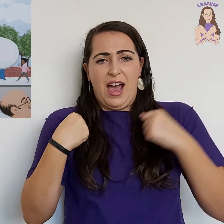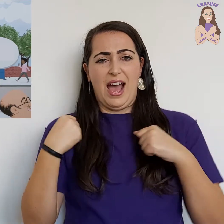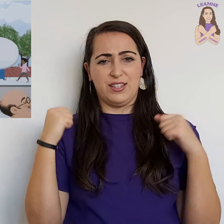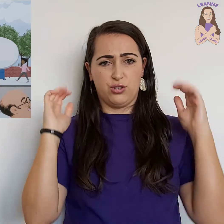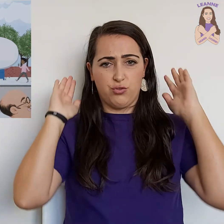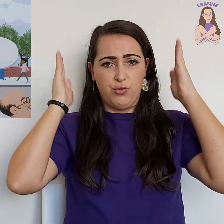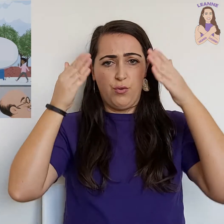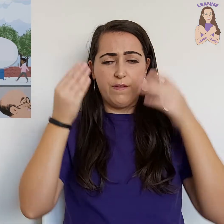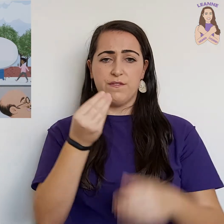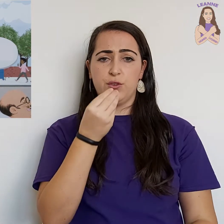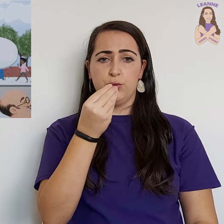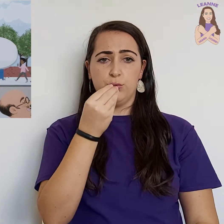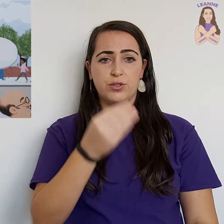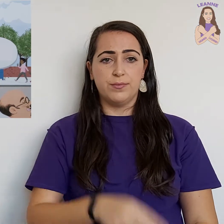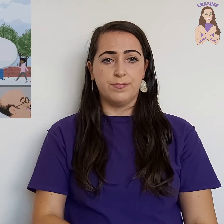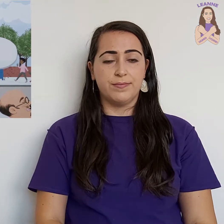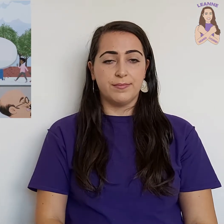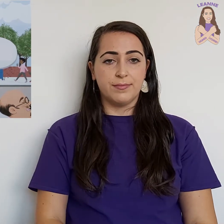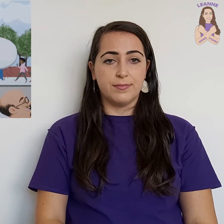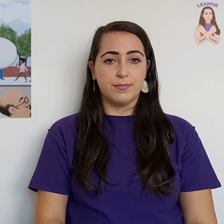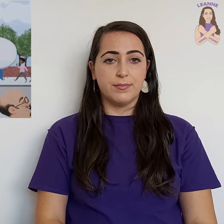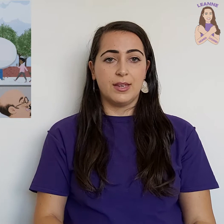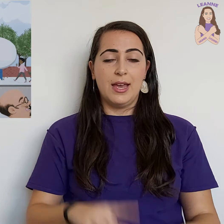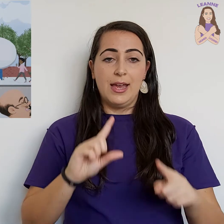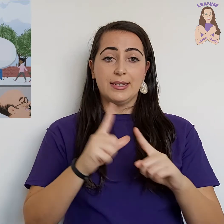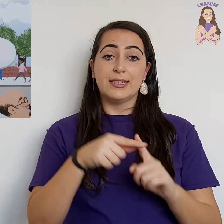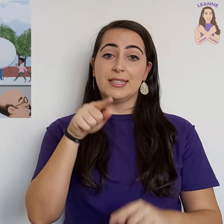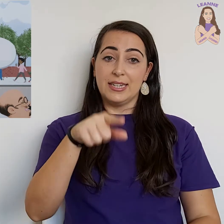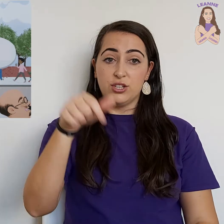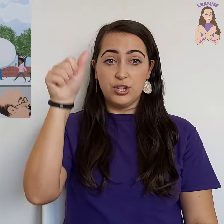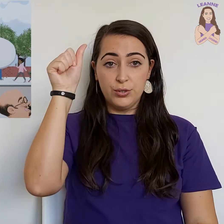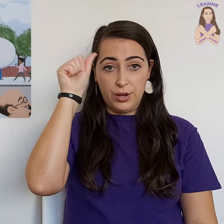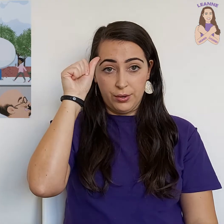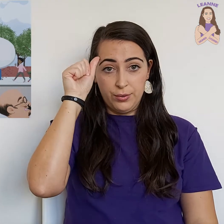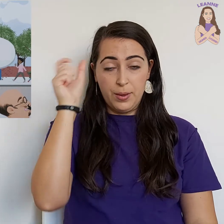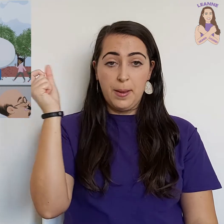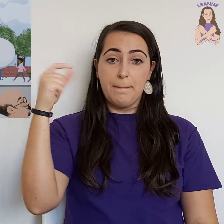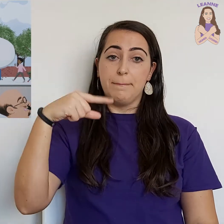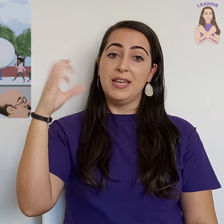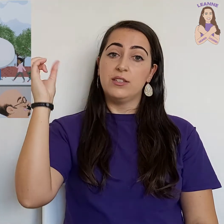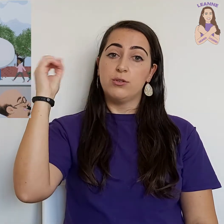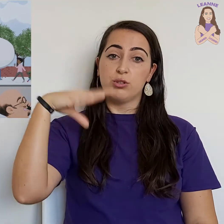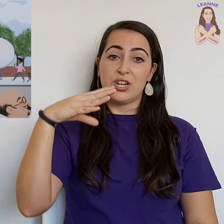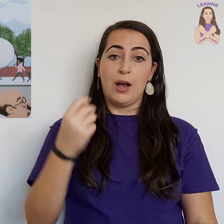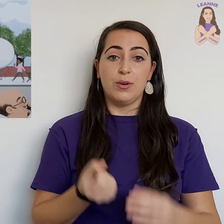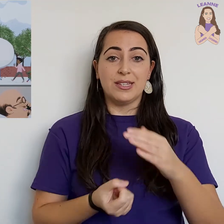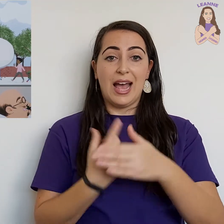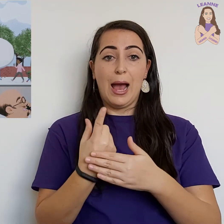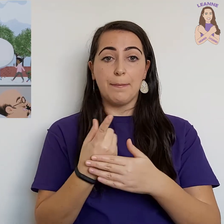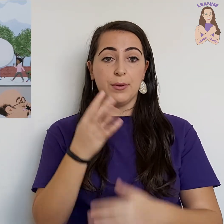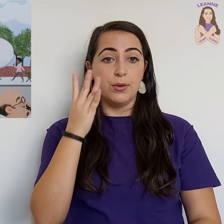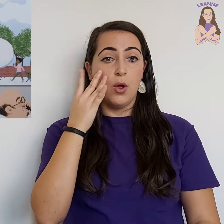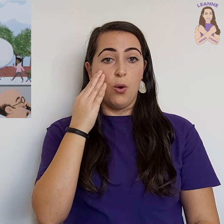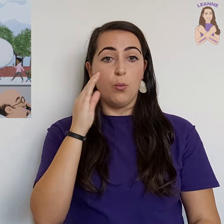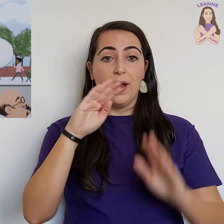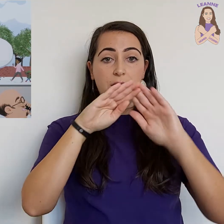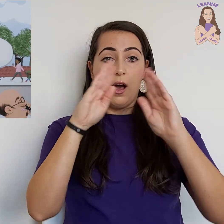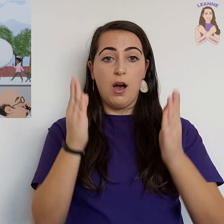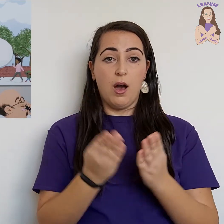astronaut food. Did you know meteor showers happen when Earth